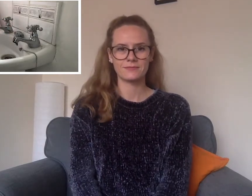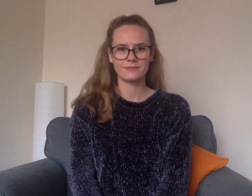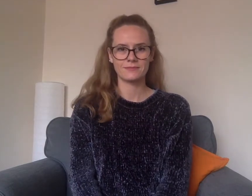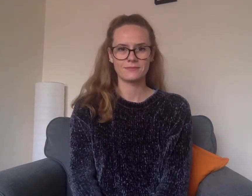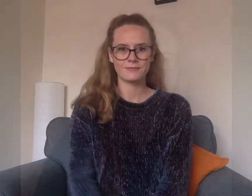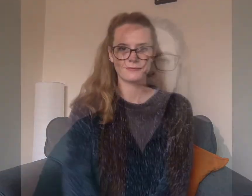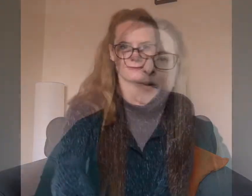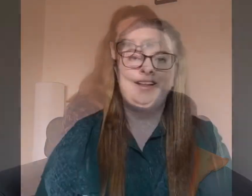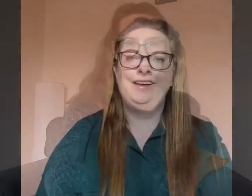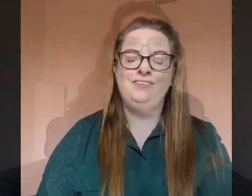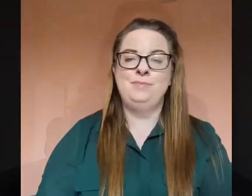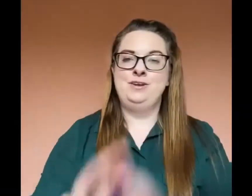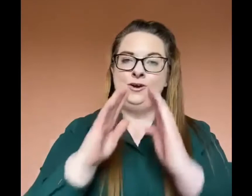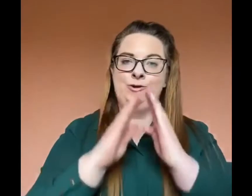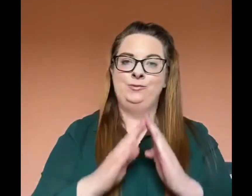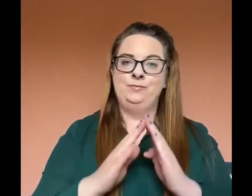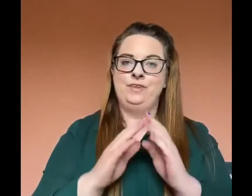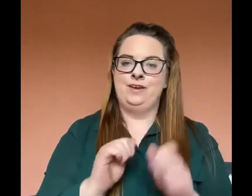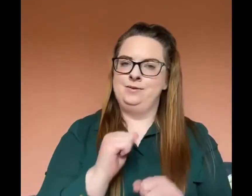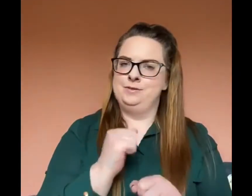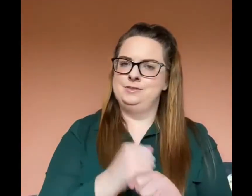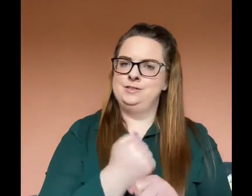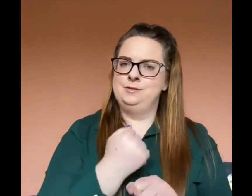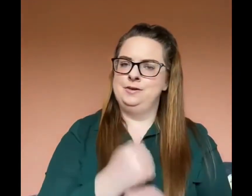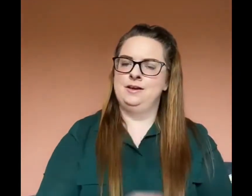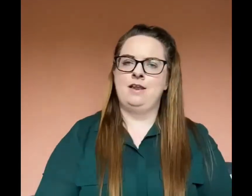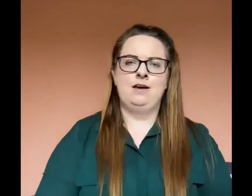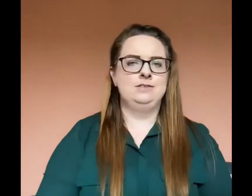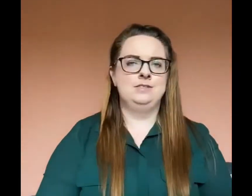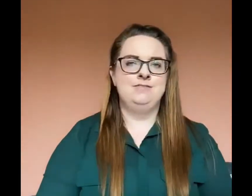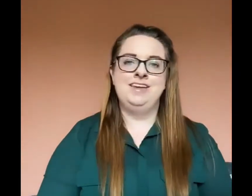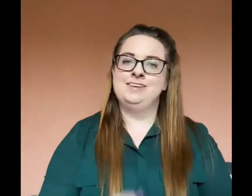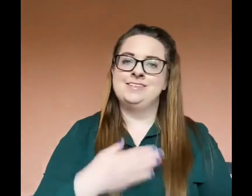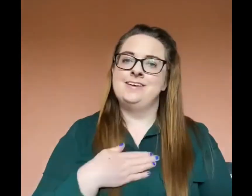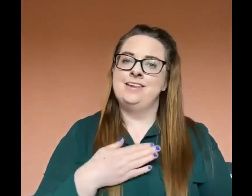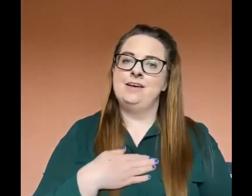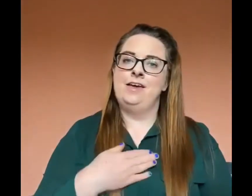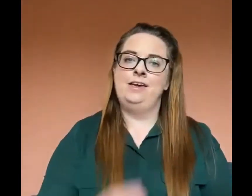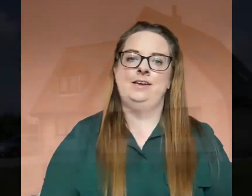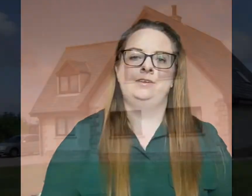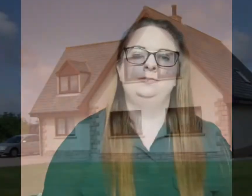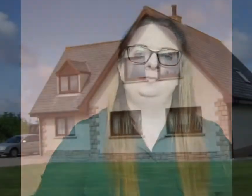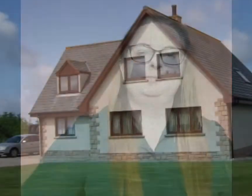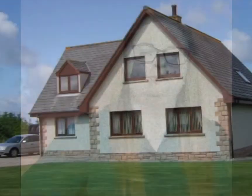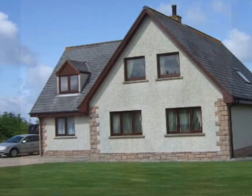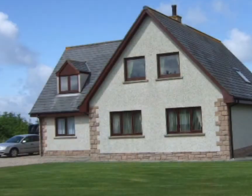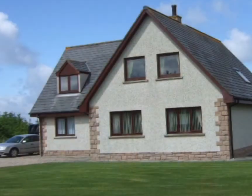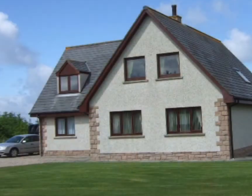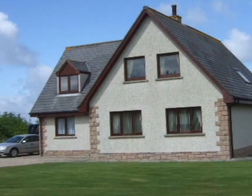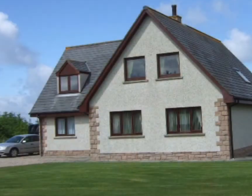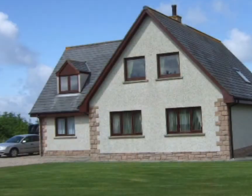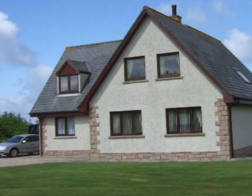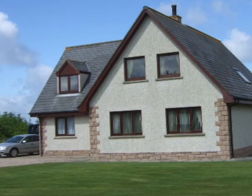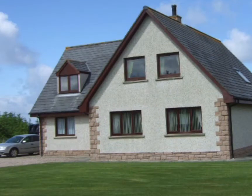While I've been home I've been doing lots of things I like. Home.